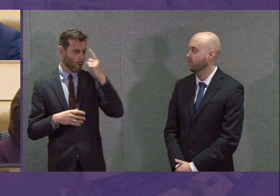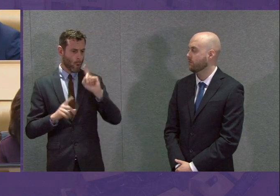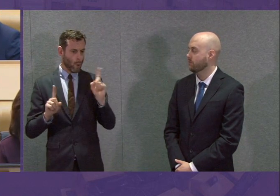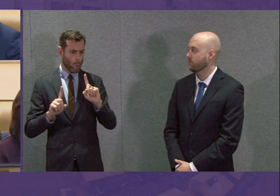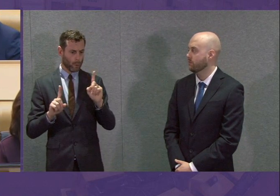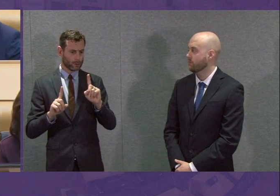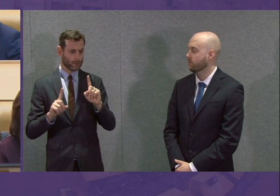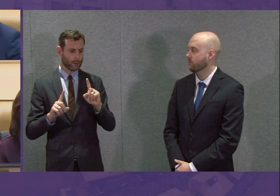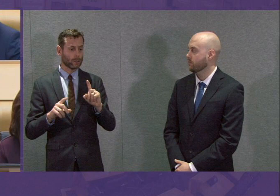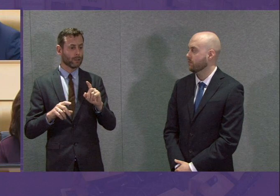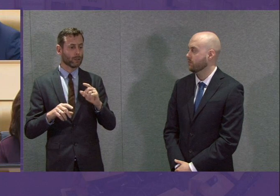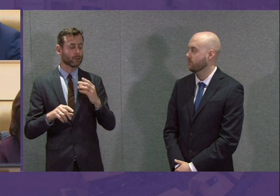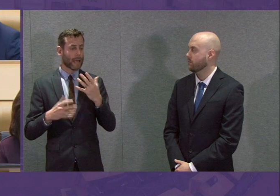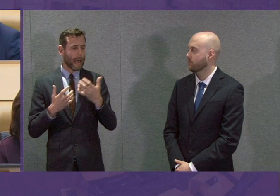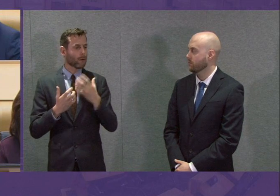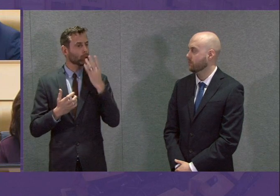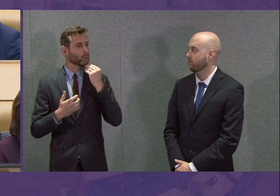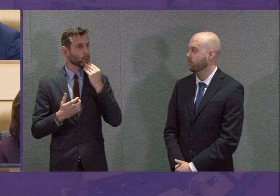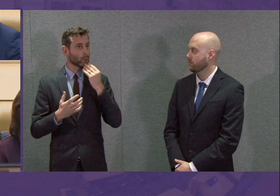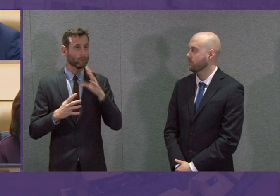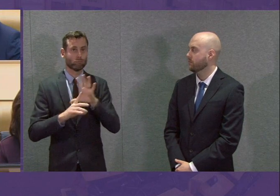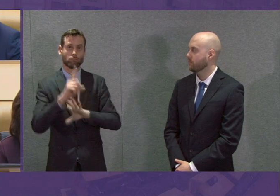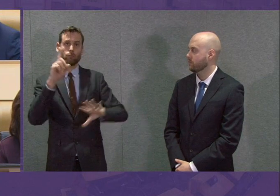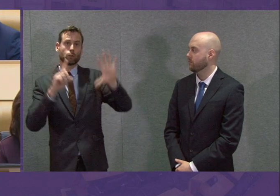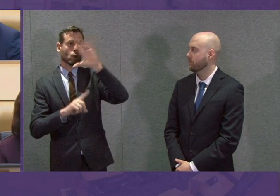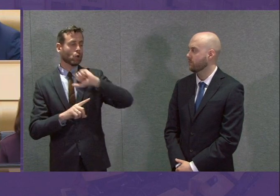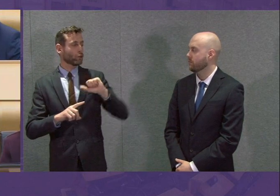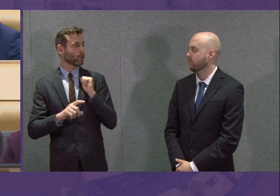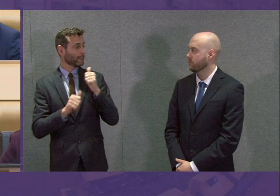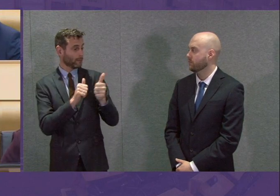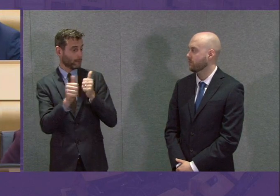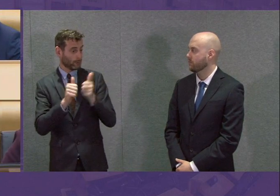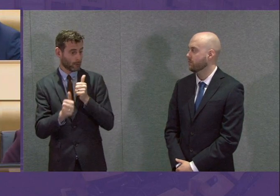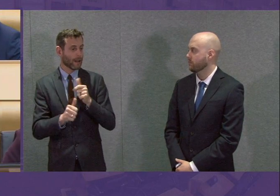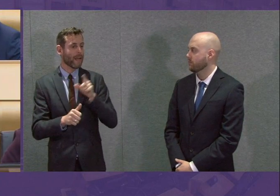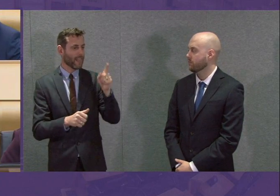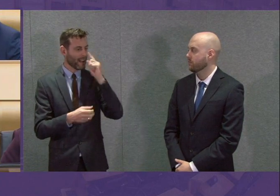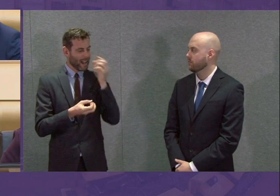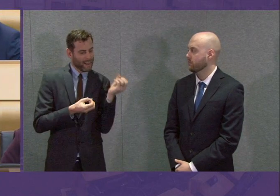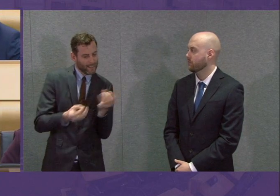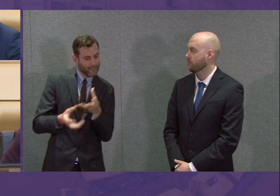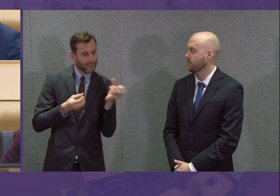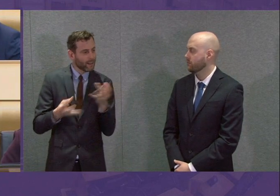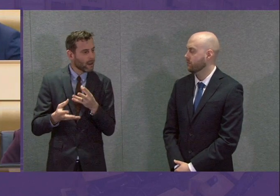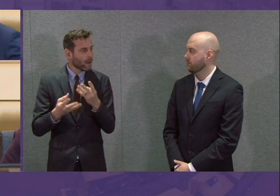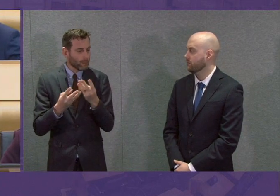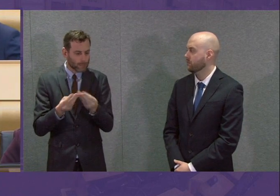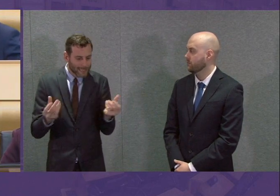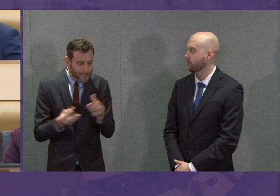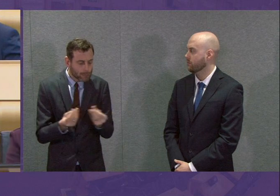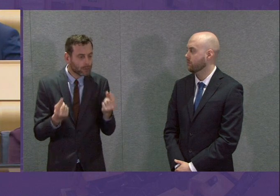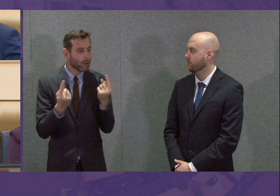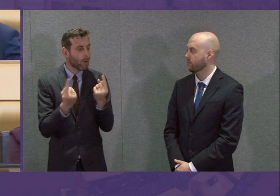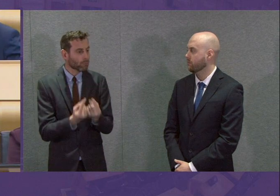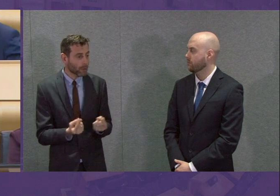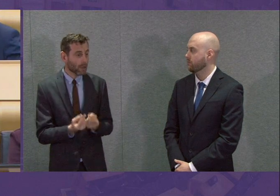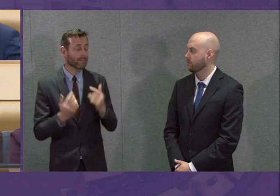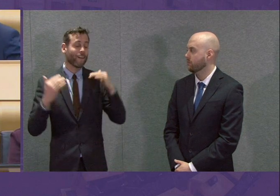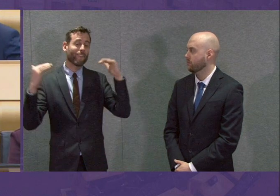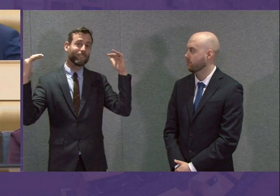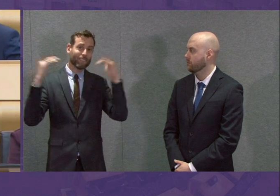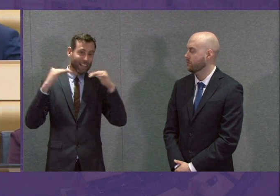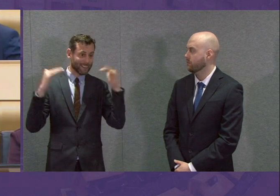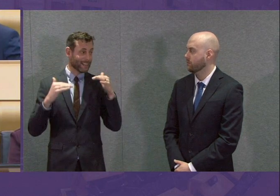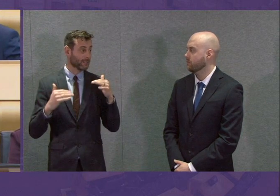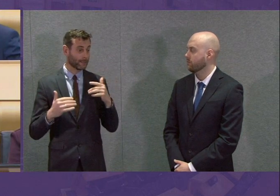manufacturing base so that they can support NHS shortages for key manufactured products. Ventilators are very much at the